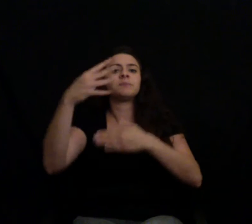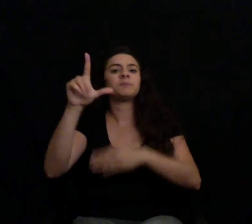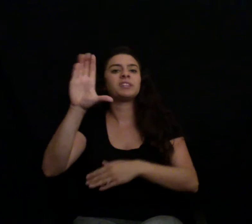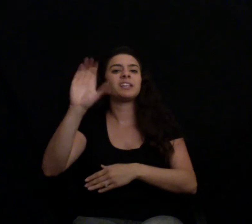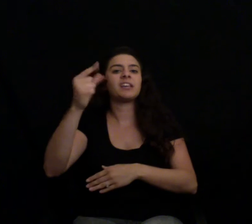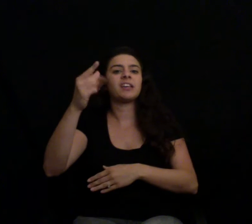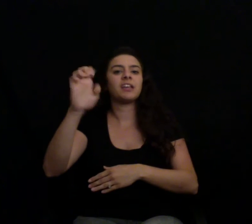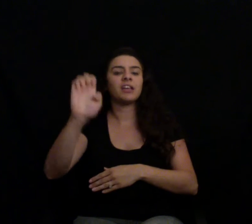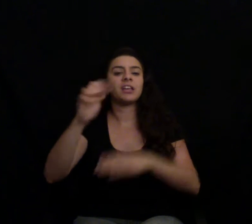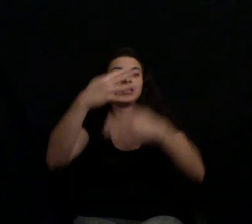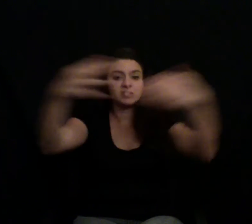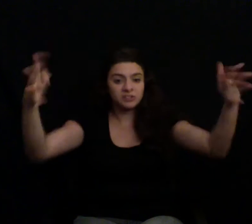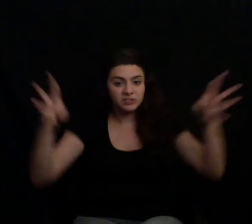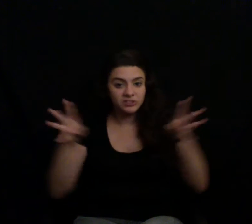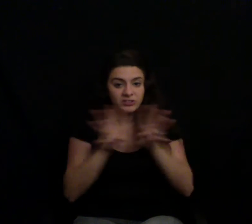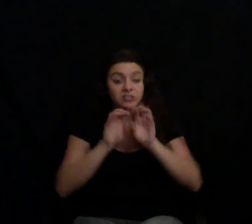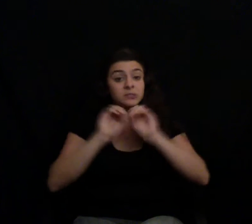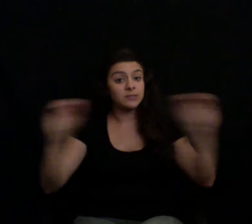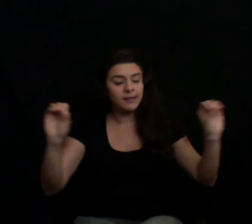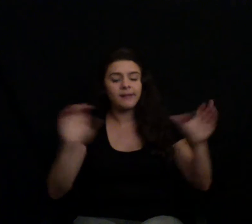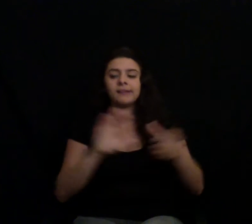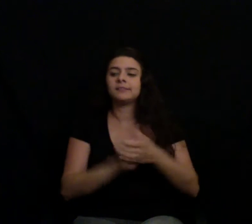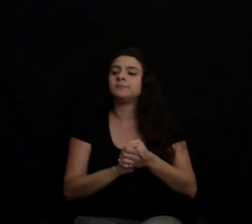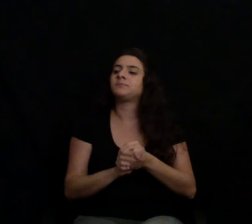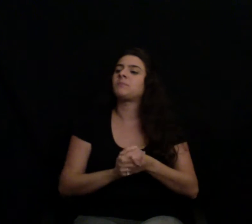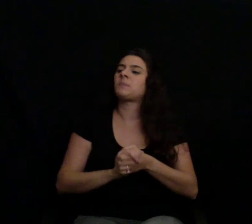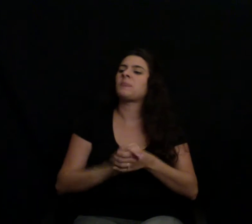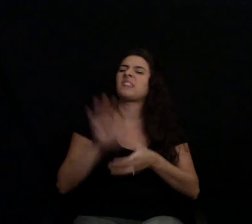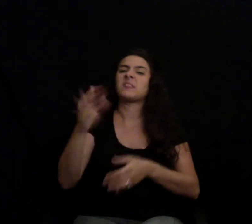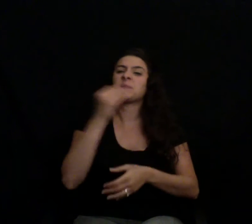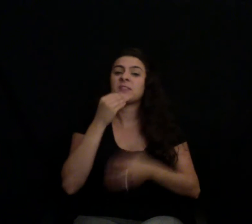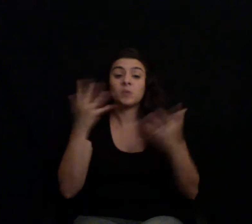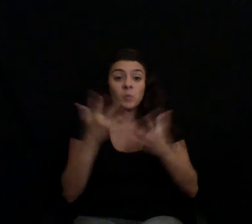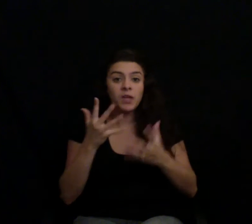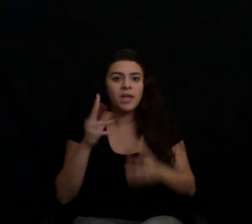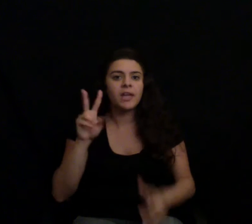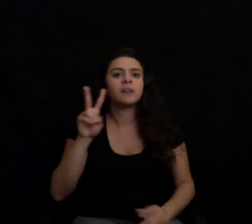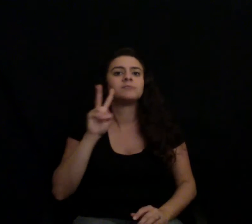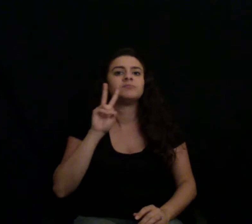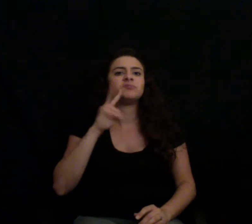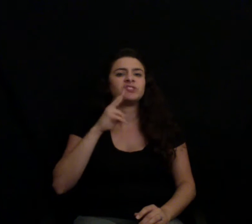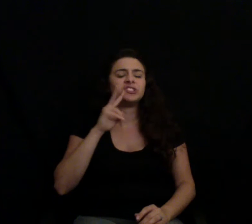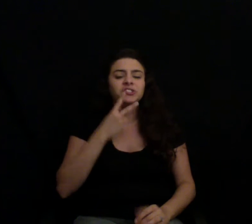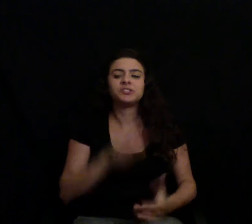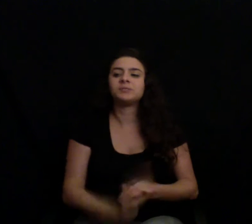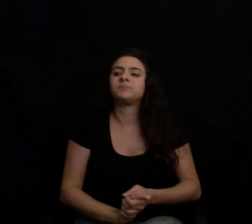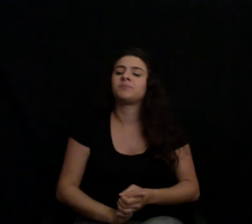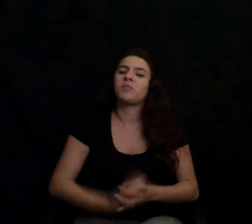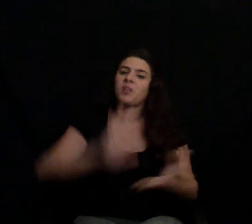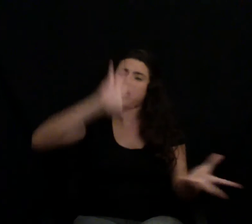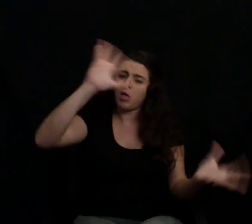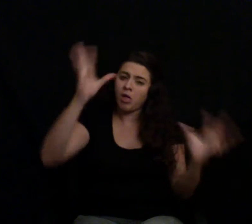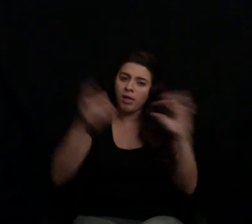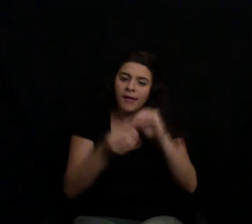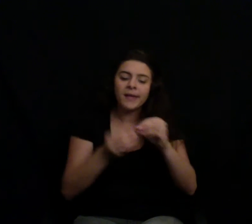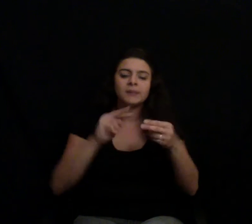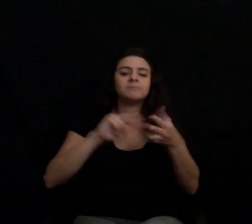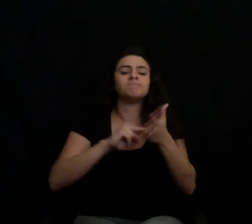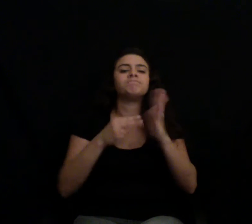It's the combination of all of those things that result in a better